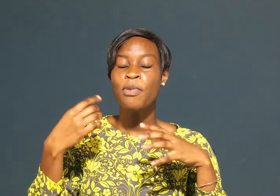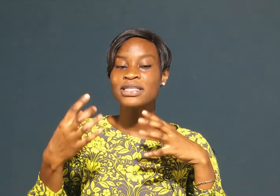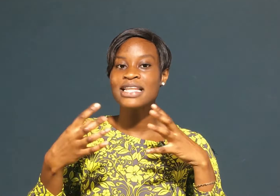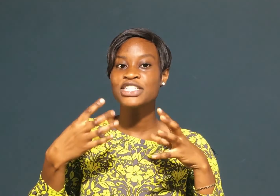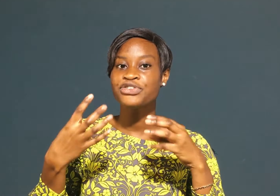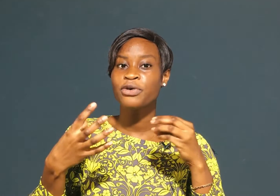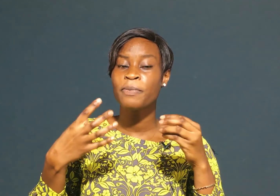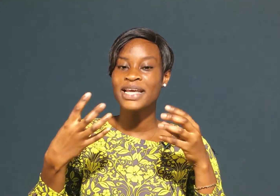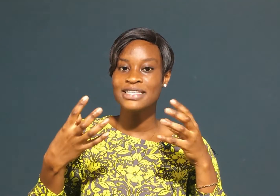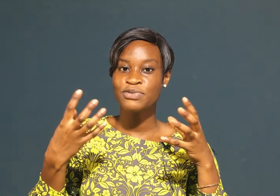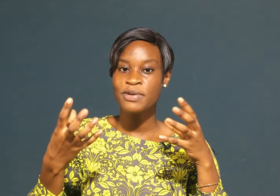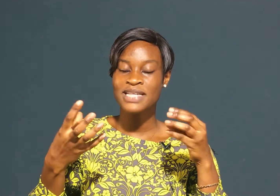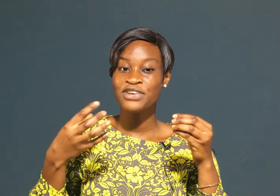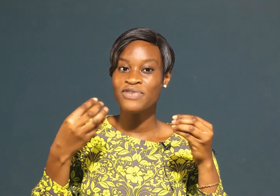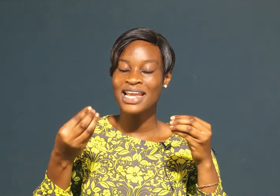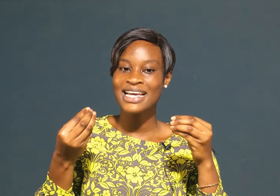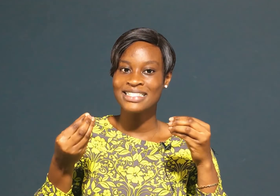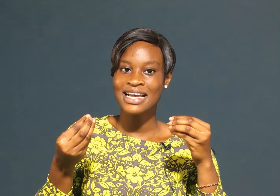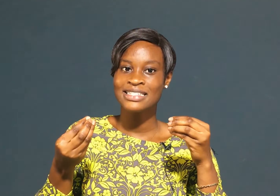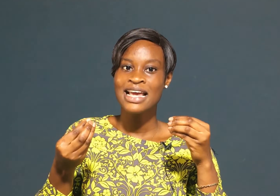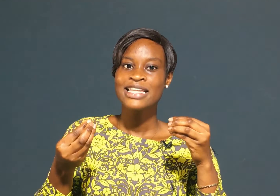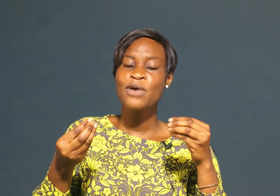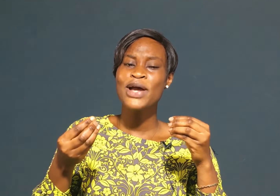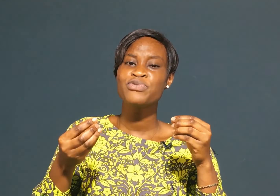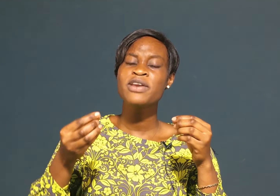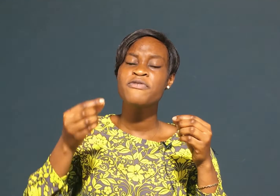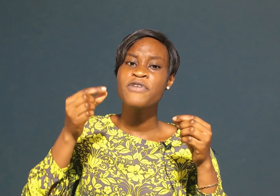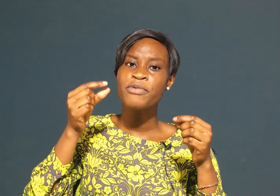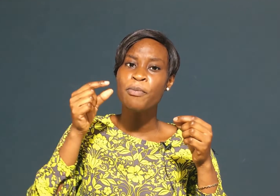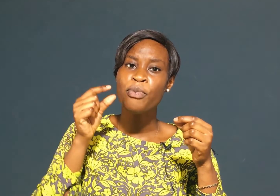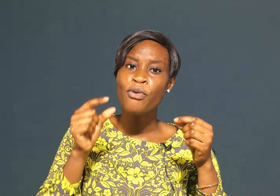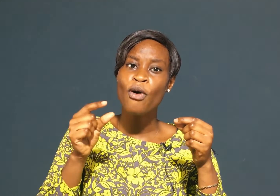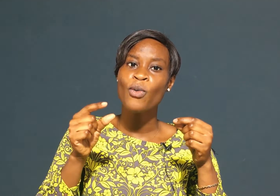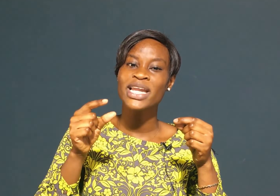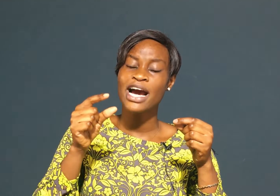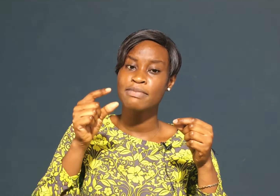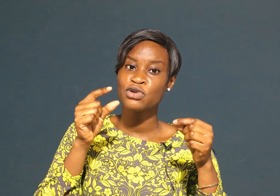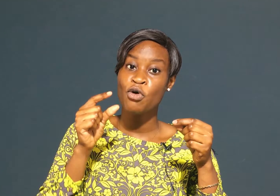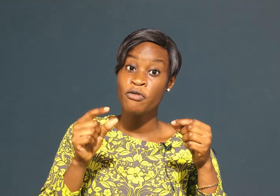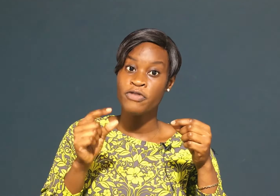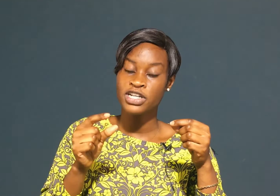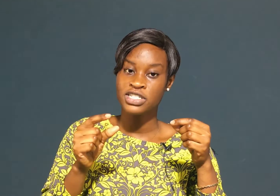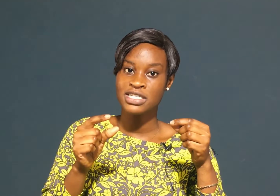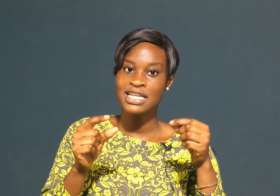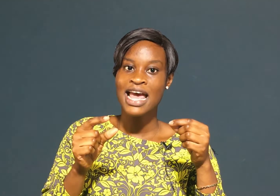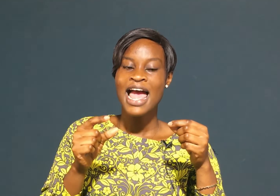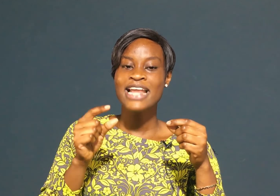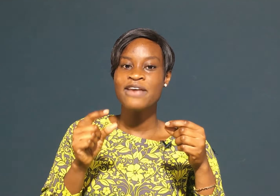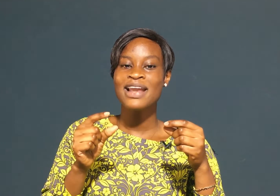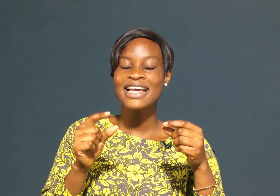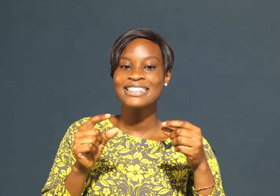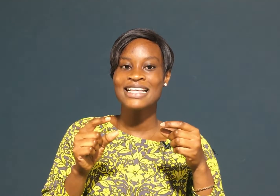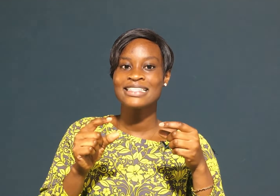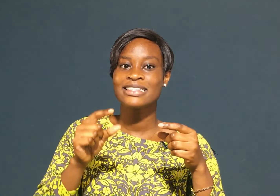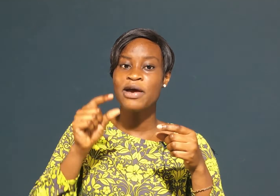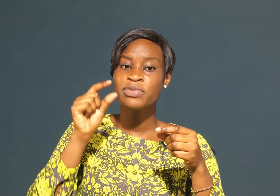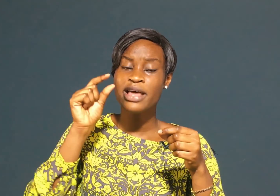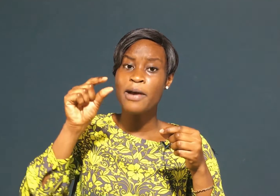portland trailblazers website realized that they were doing very poor when it comes to conversions and they realized that the the